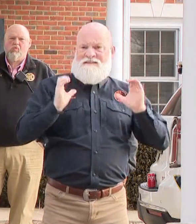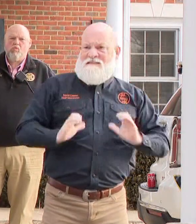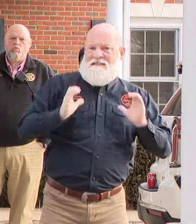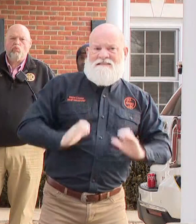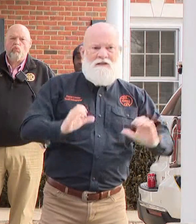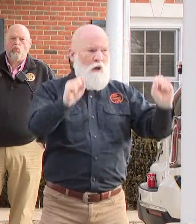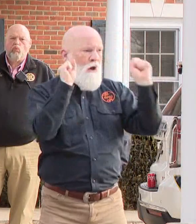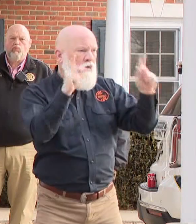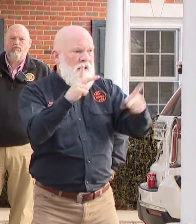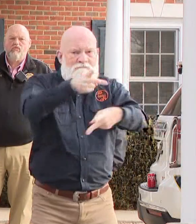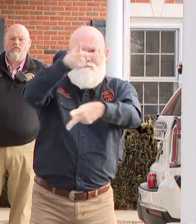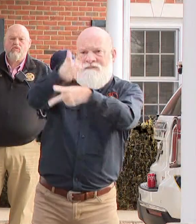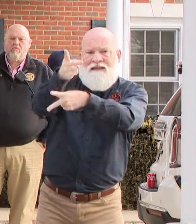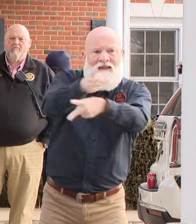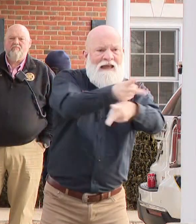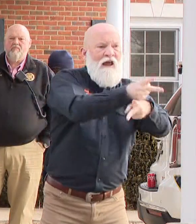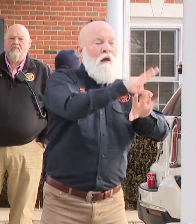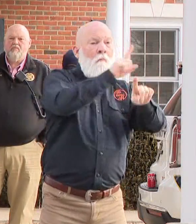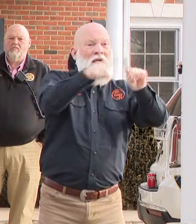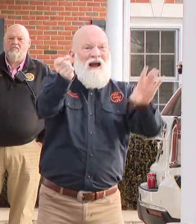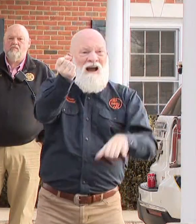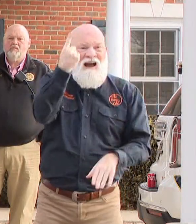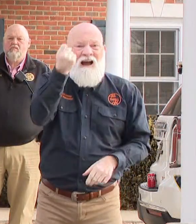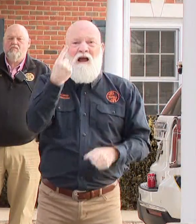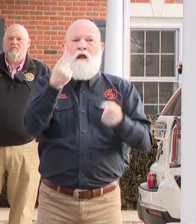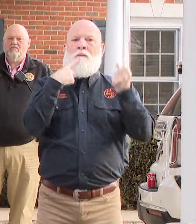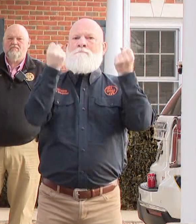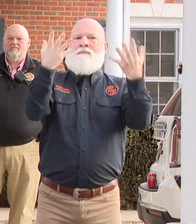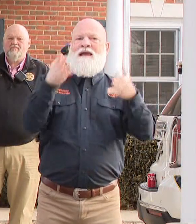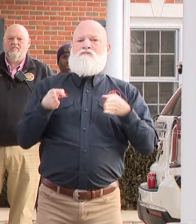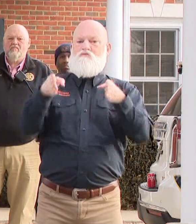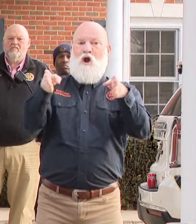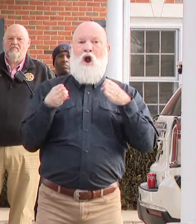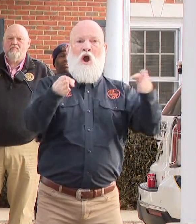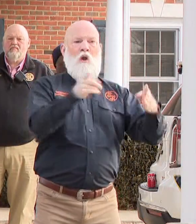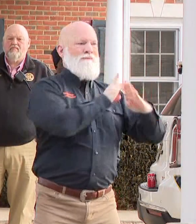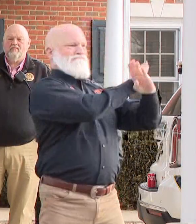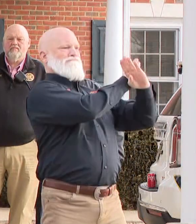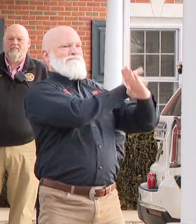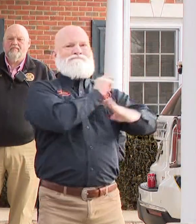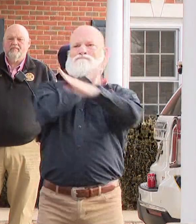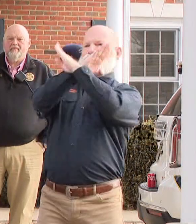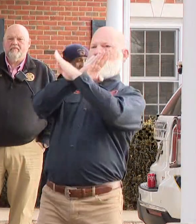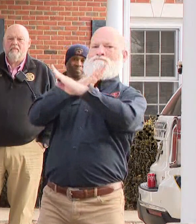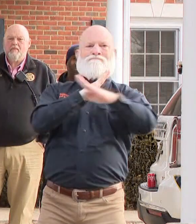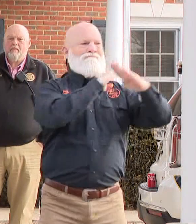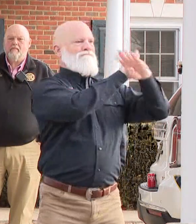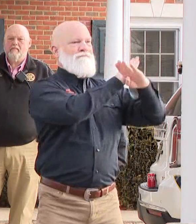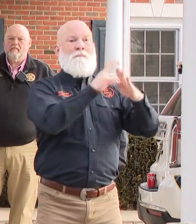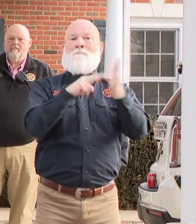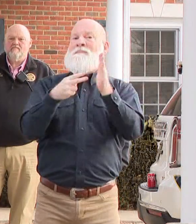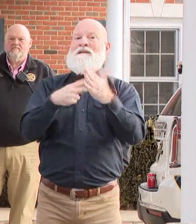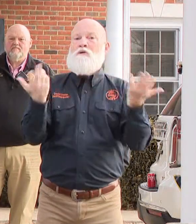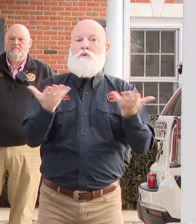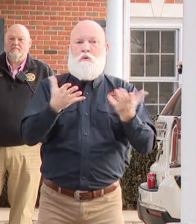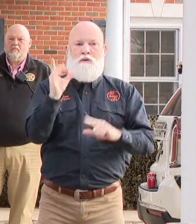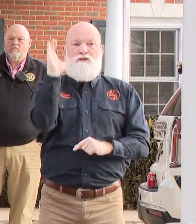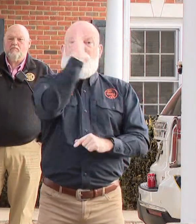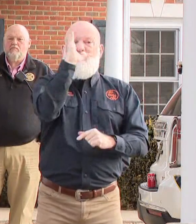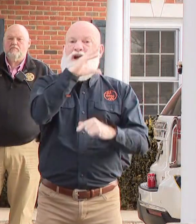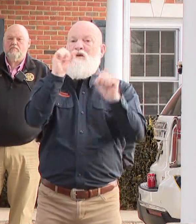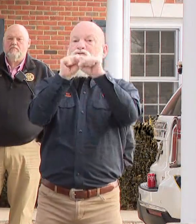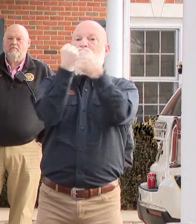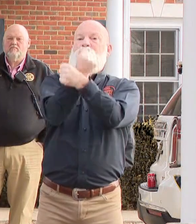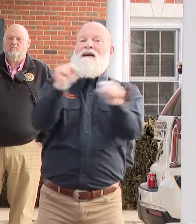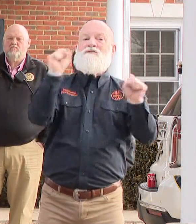vehicle. We had members of our search and rescue teams walking through much of our community, walking through much of our community to